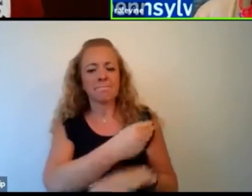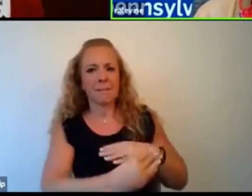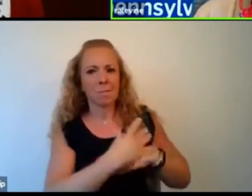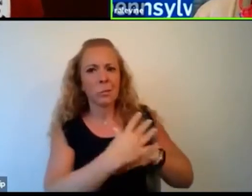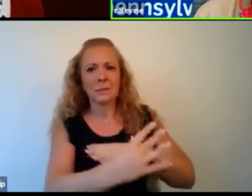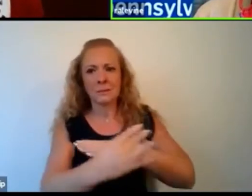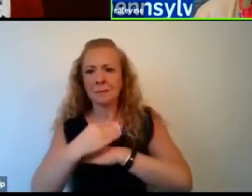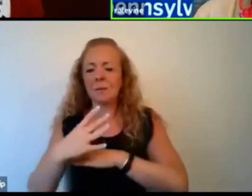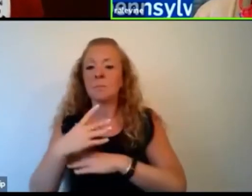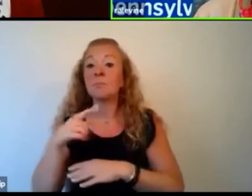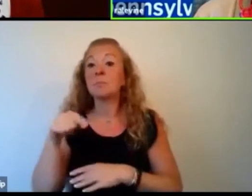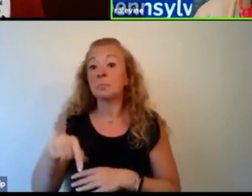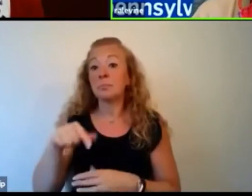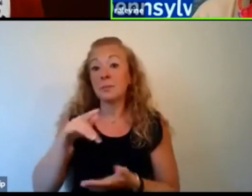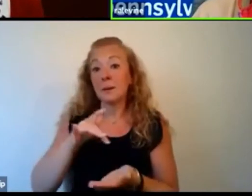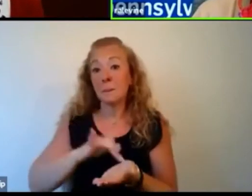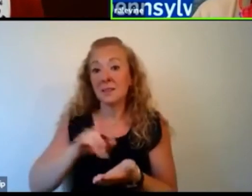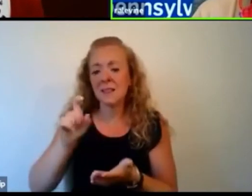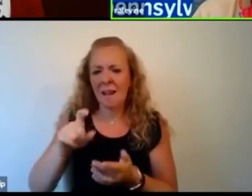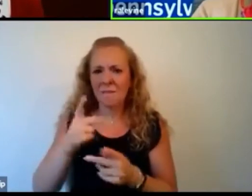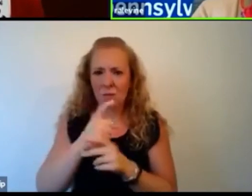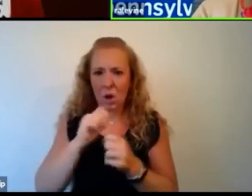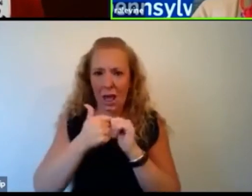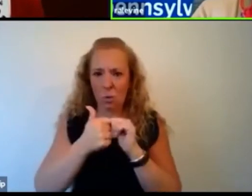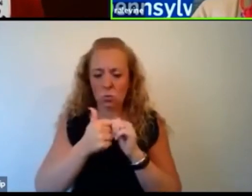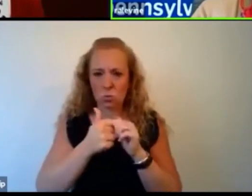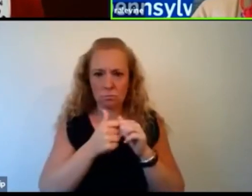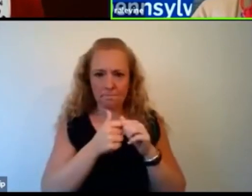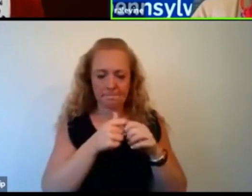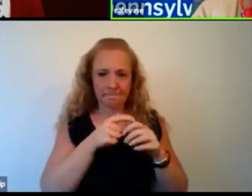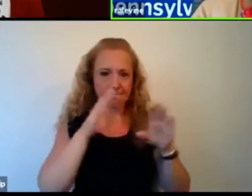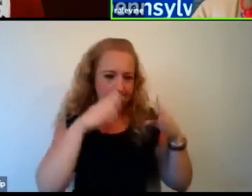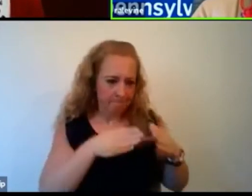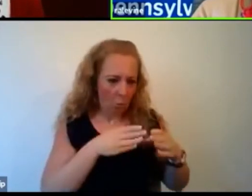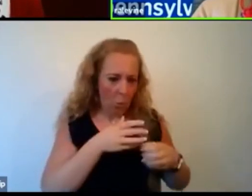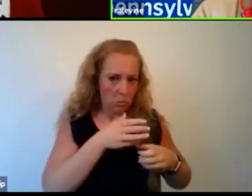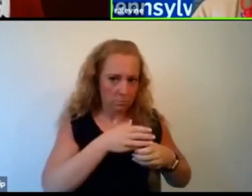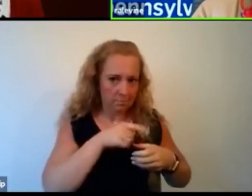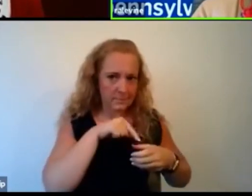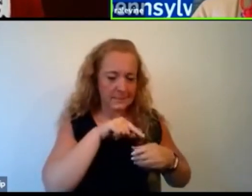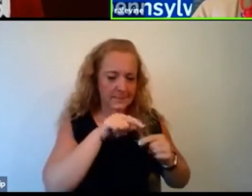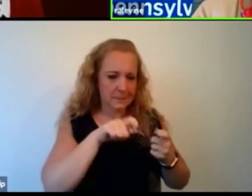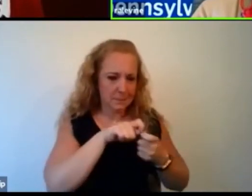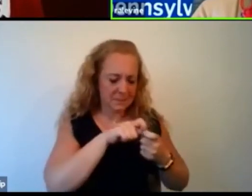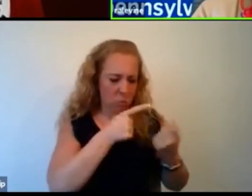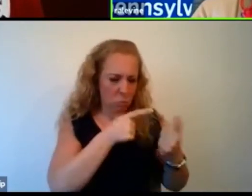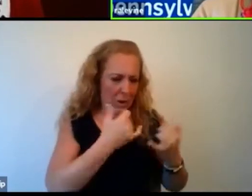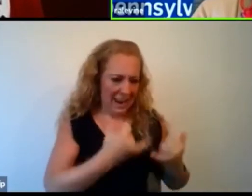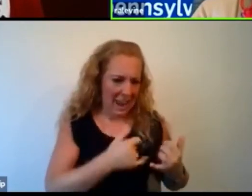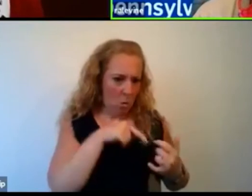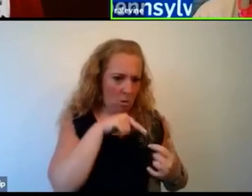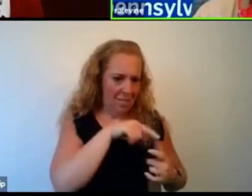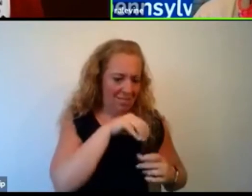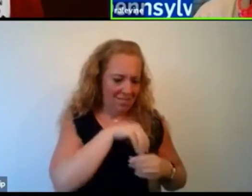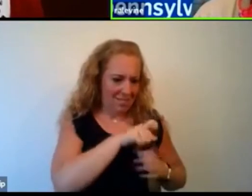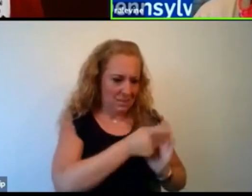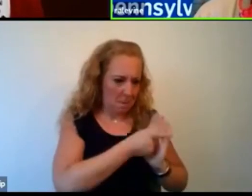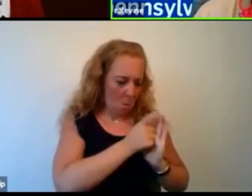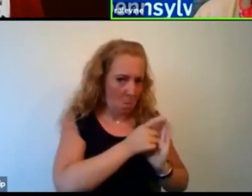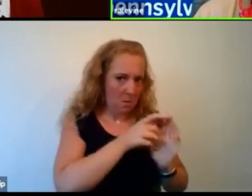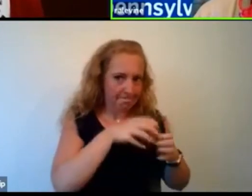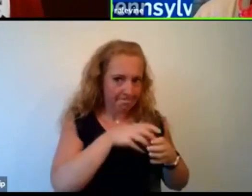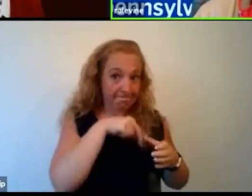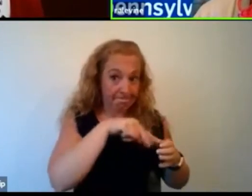compartmentalize. You have to learn to stay focused on the patient in front of you and what the issues are.